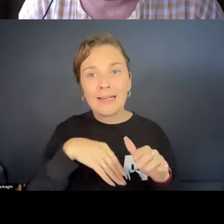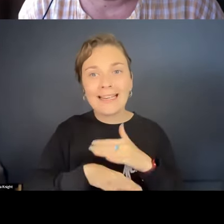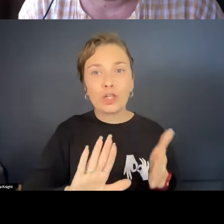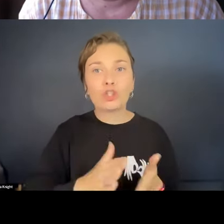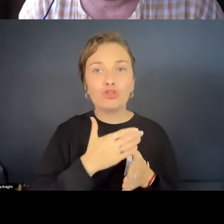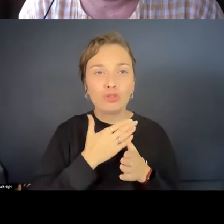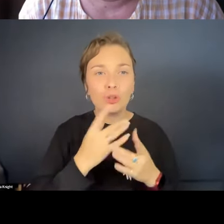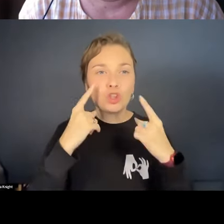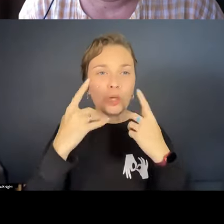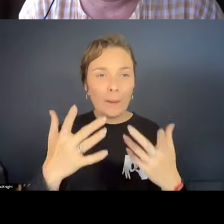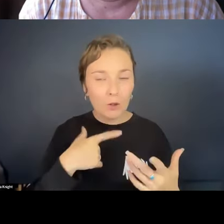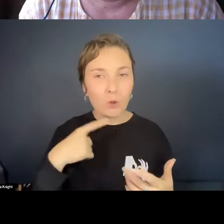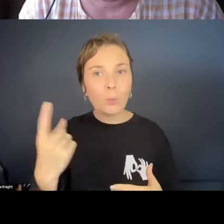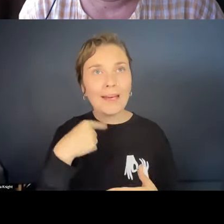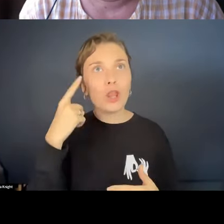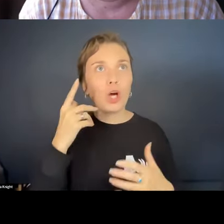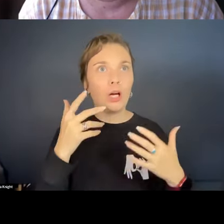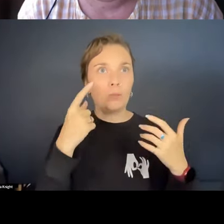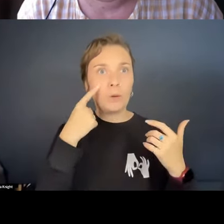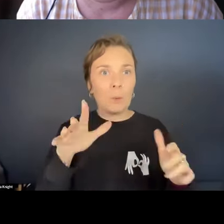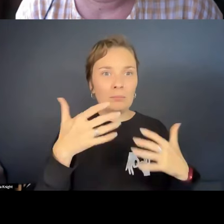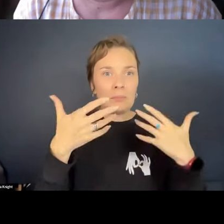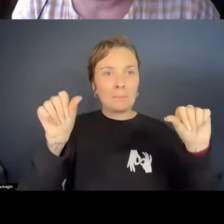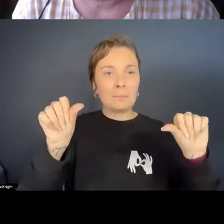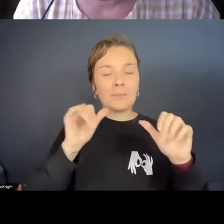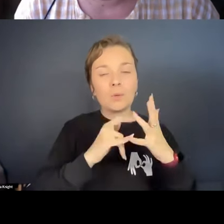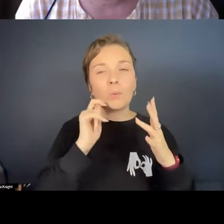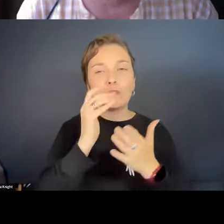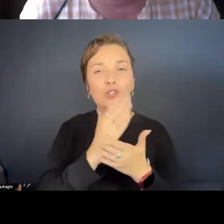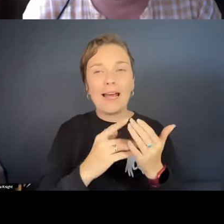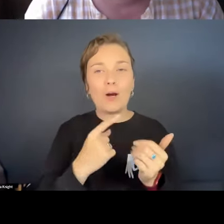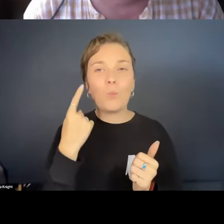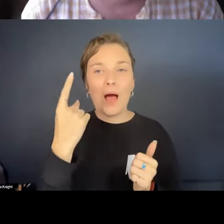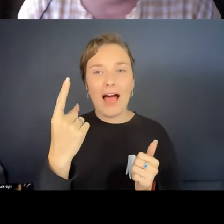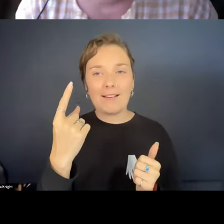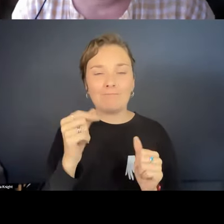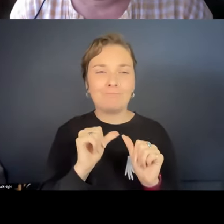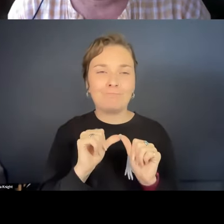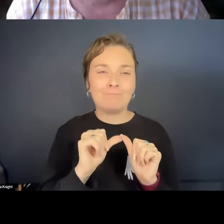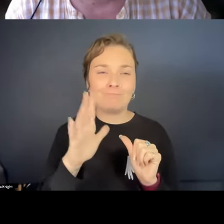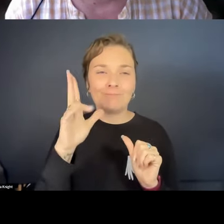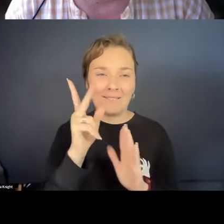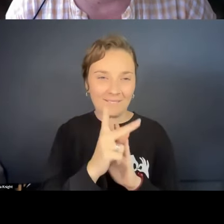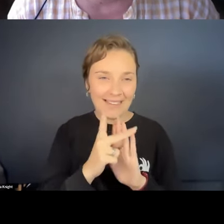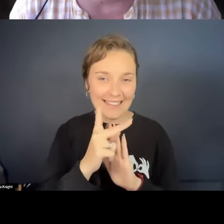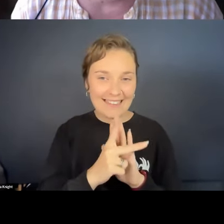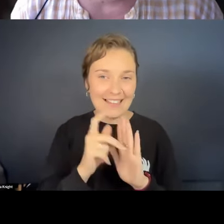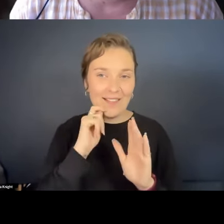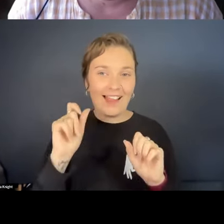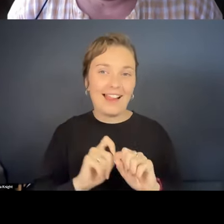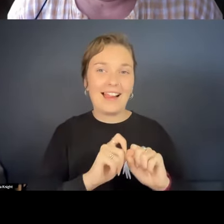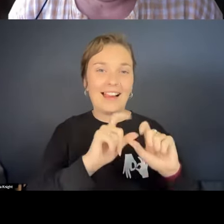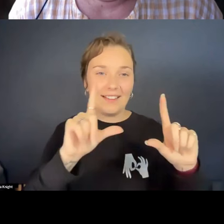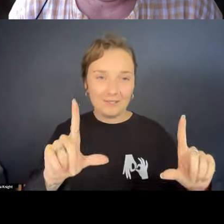show because we saw that it worked. So I'm going to share one marvellous little video and I'm going to just pull it up in